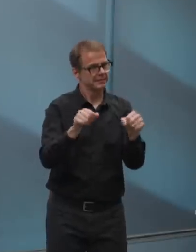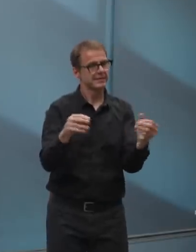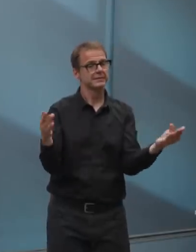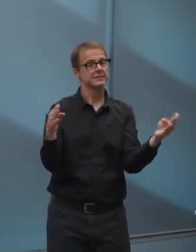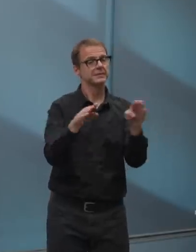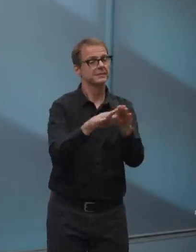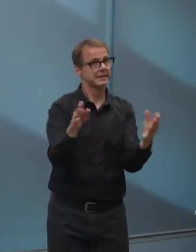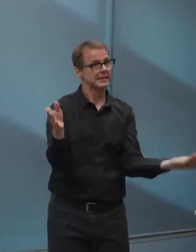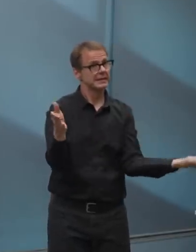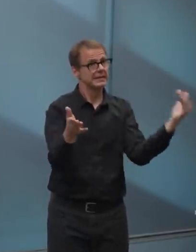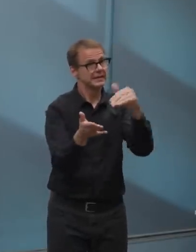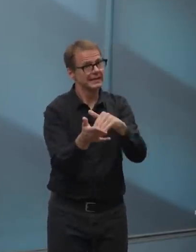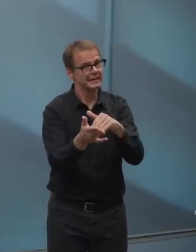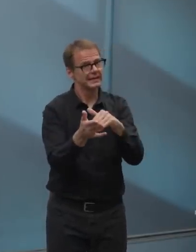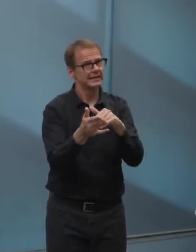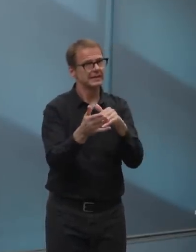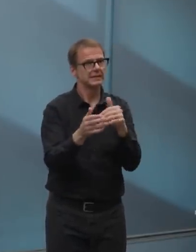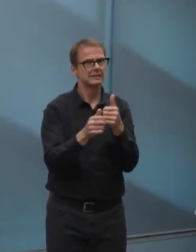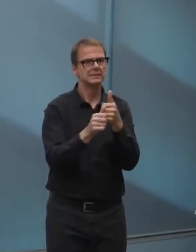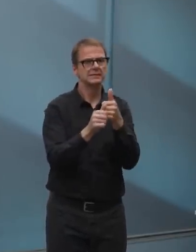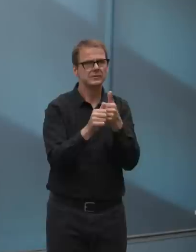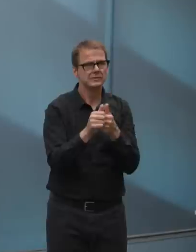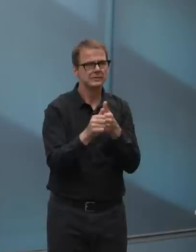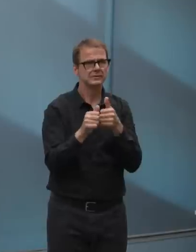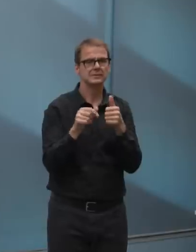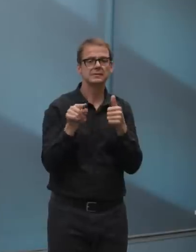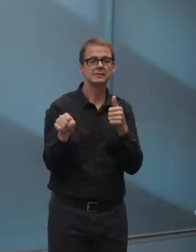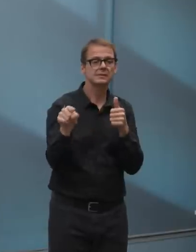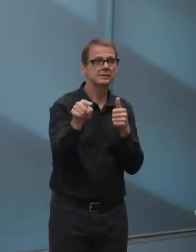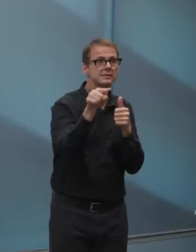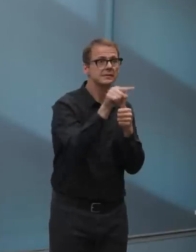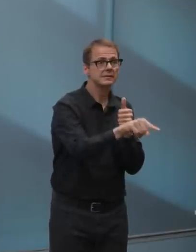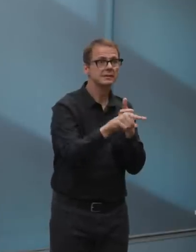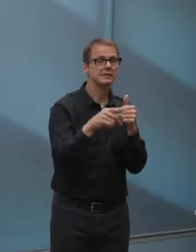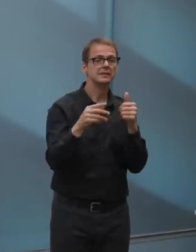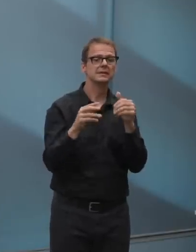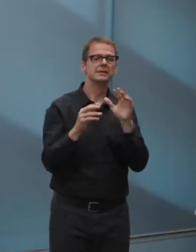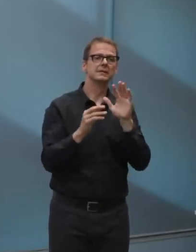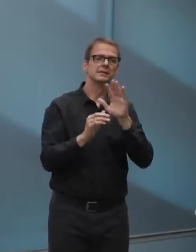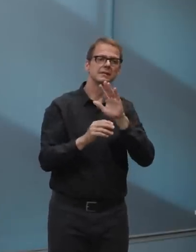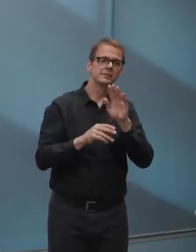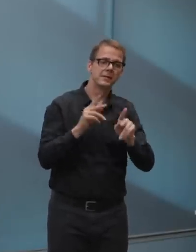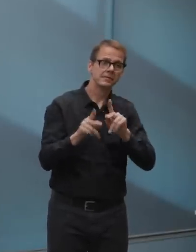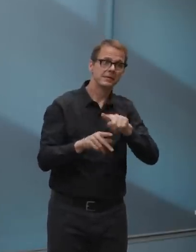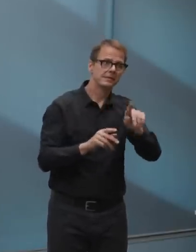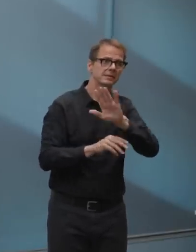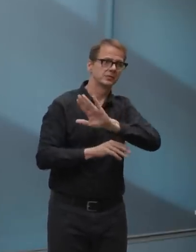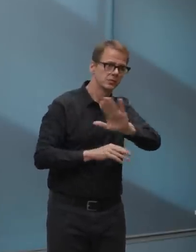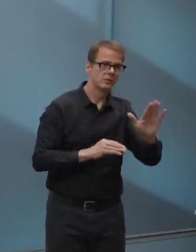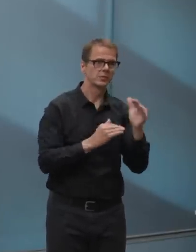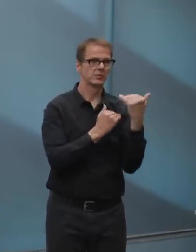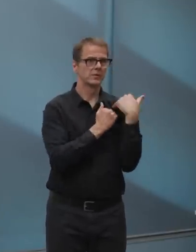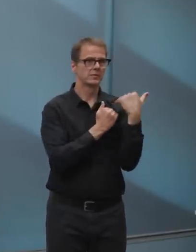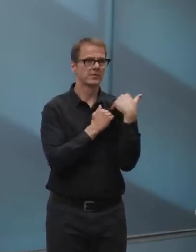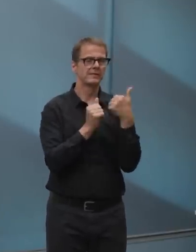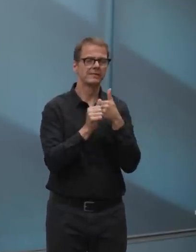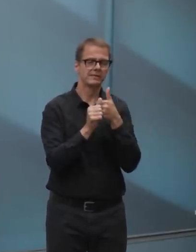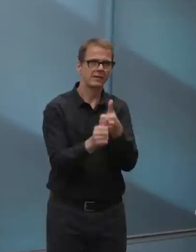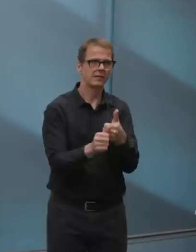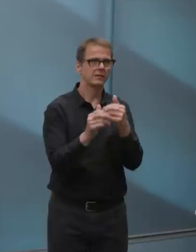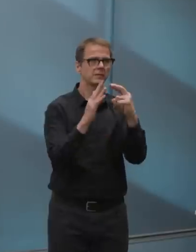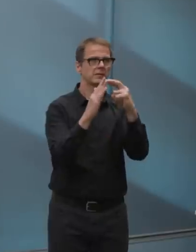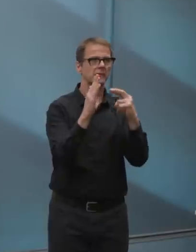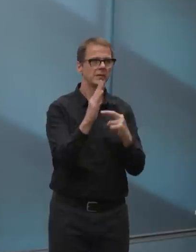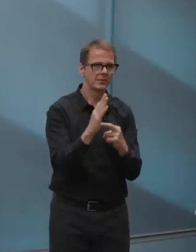uh, the restrictions that are in place and ensure that we're doing everything to, um, minimize the impact of,